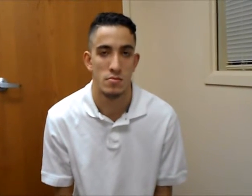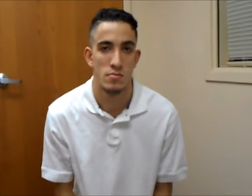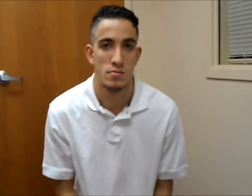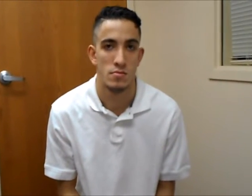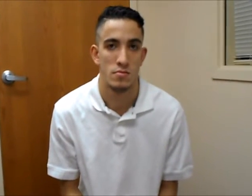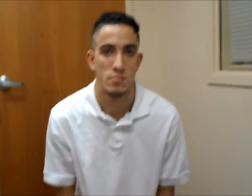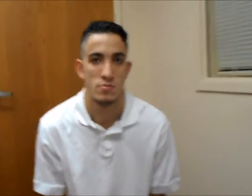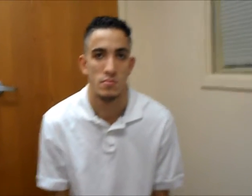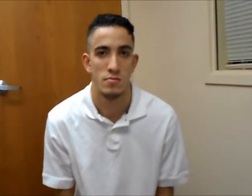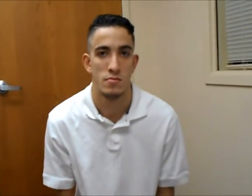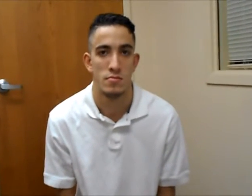Scene 1.